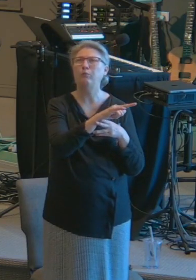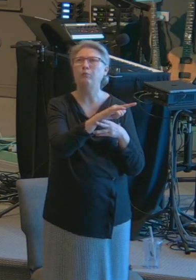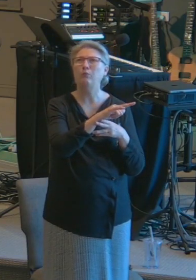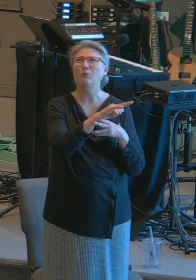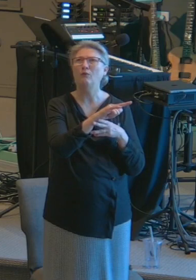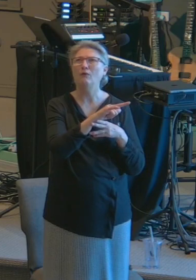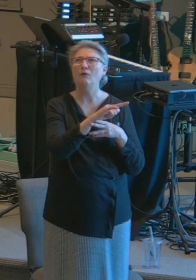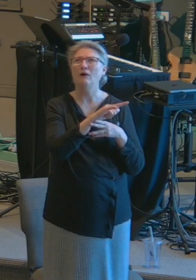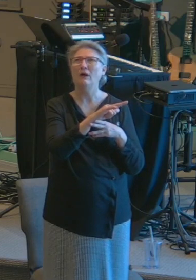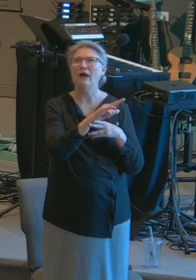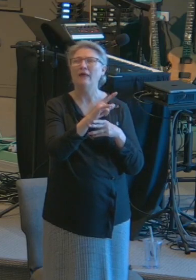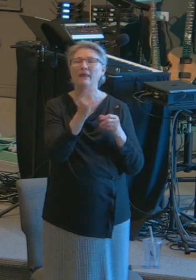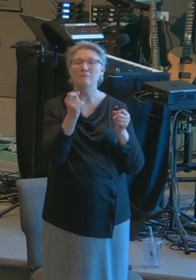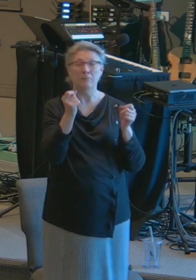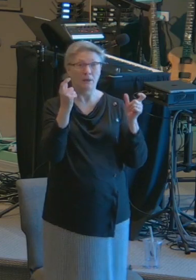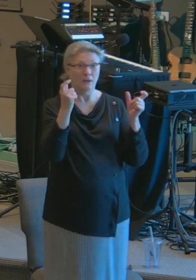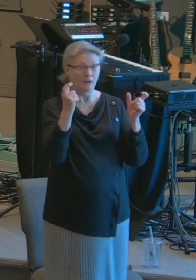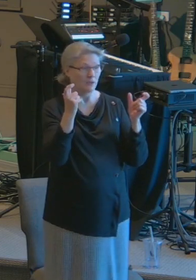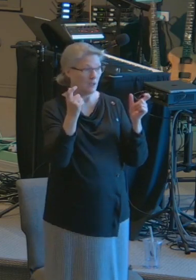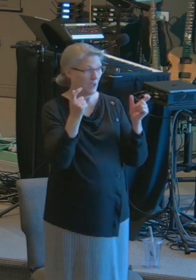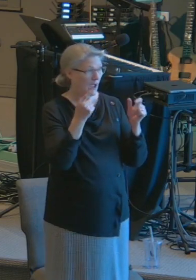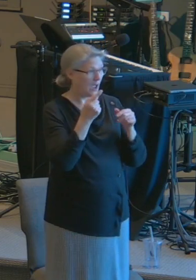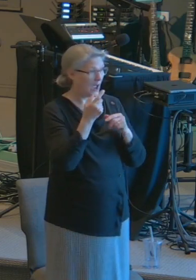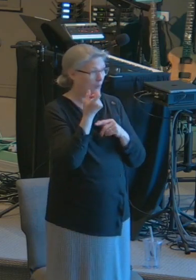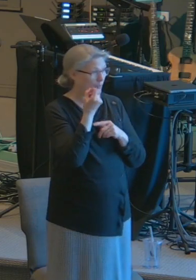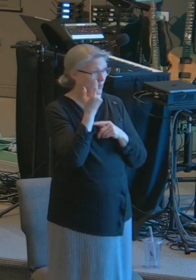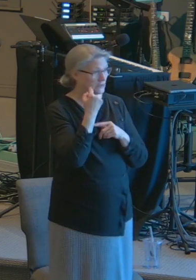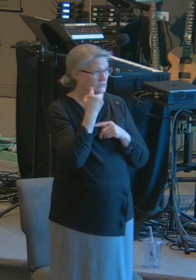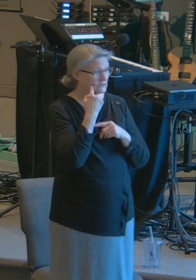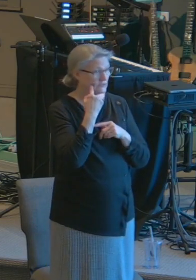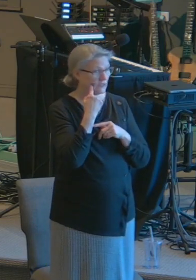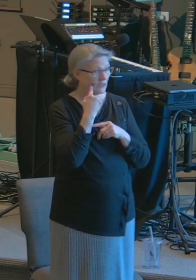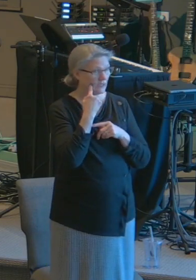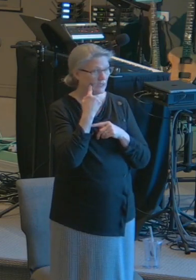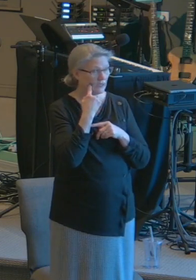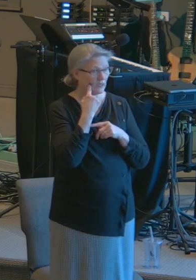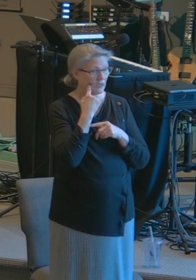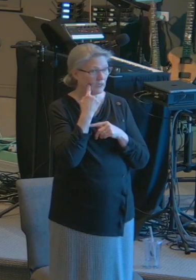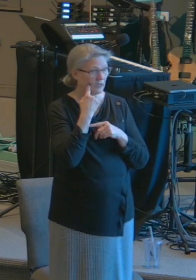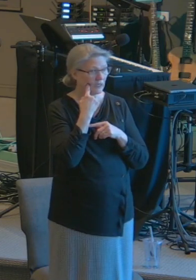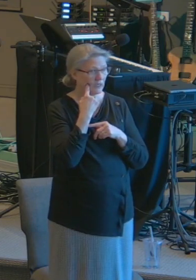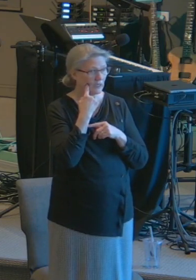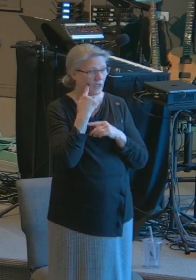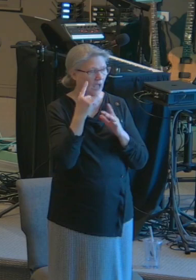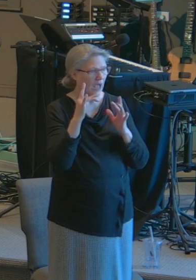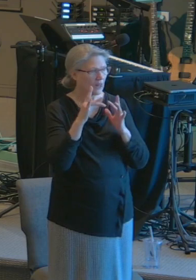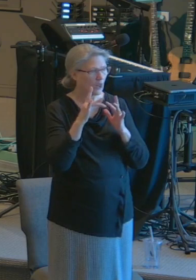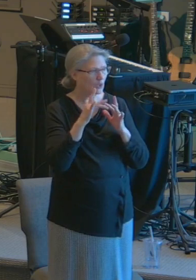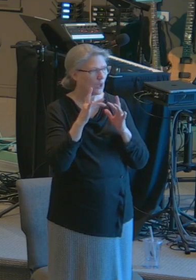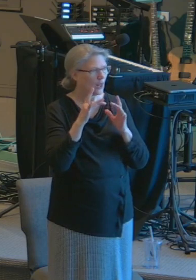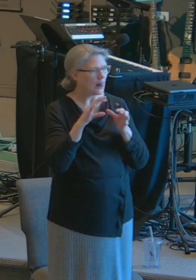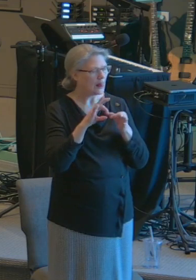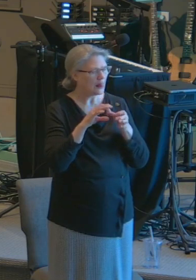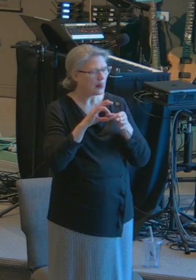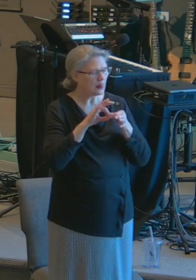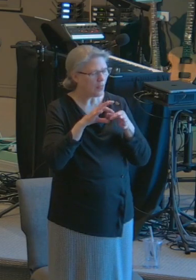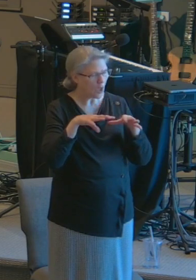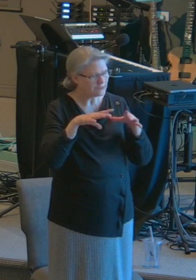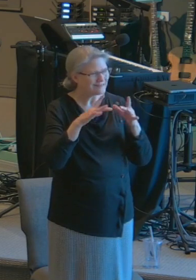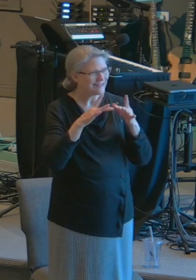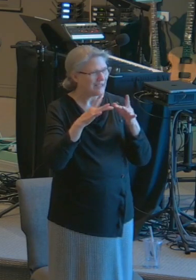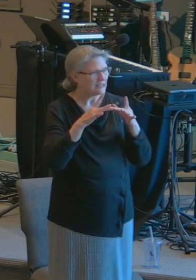And suddenly, I realized that I had lost contact with every individual there